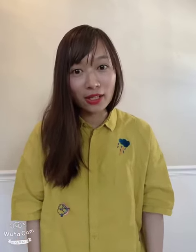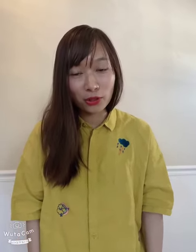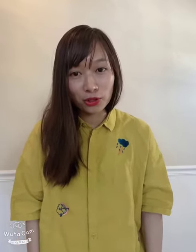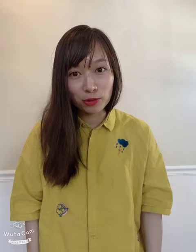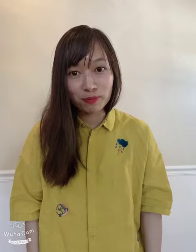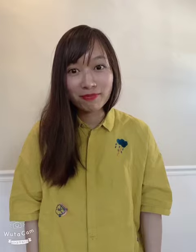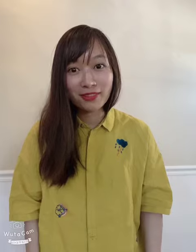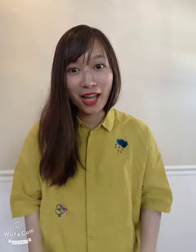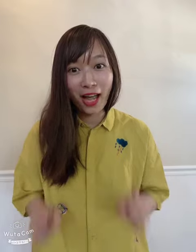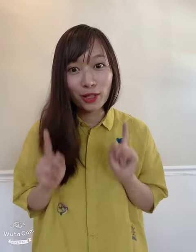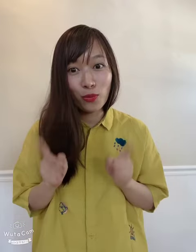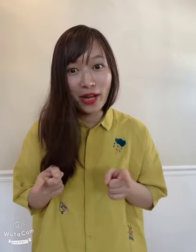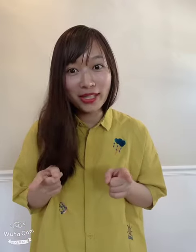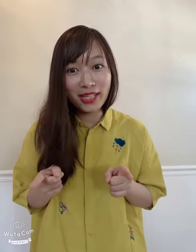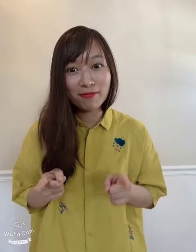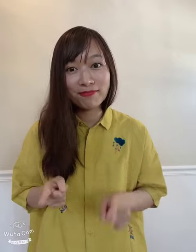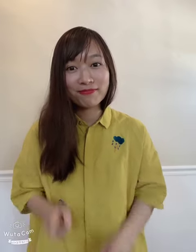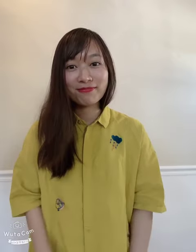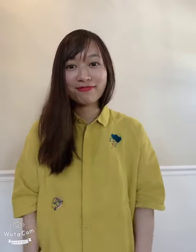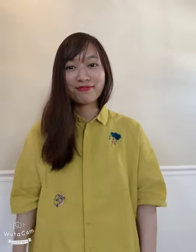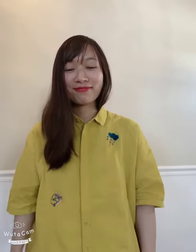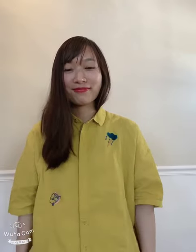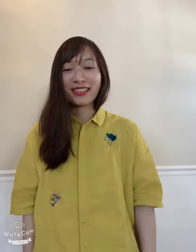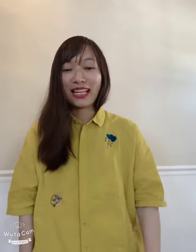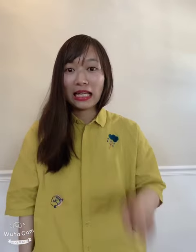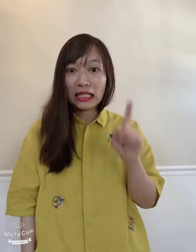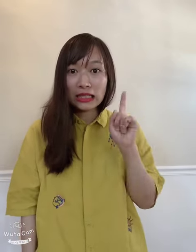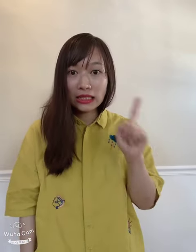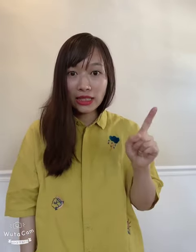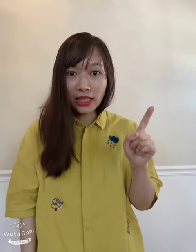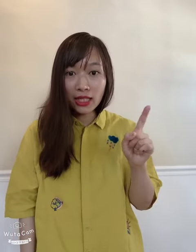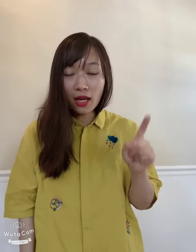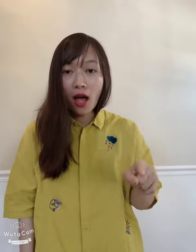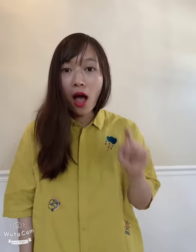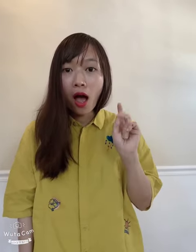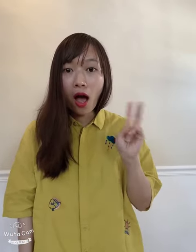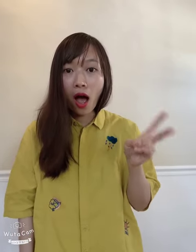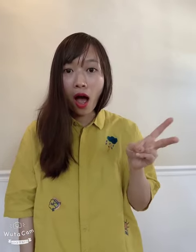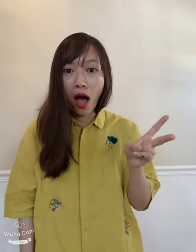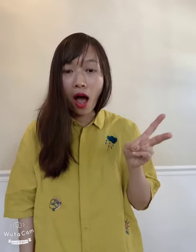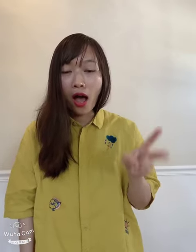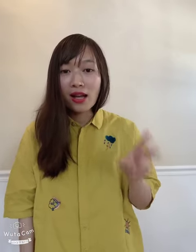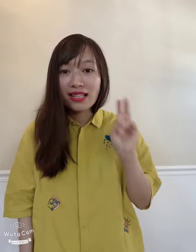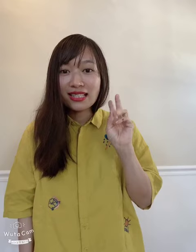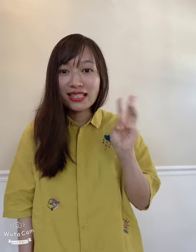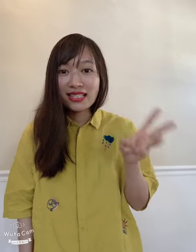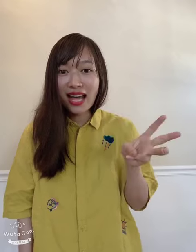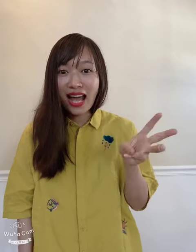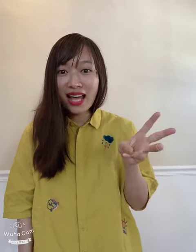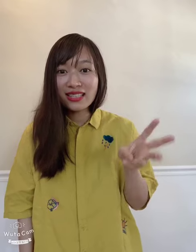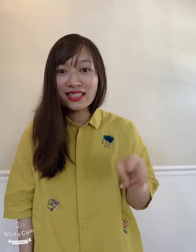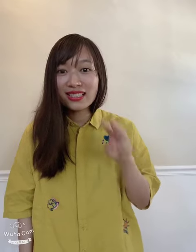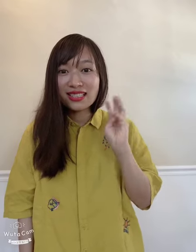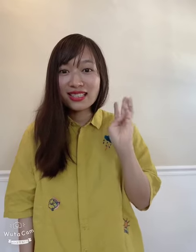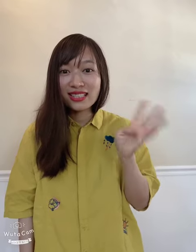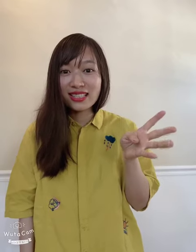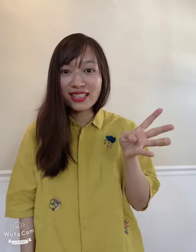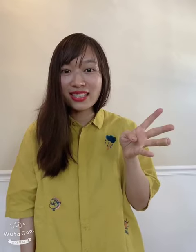language. Are you ready? 1, 2, 3, 4,